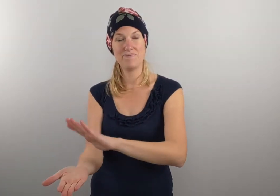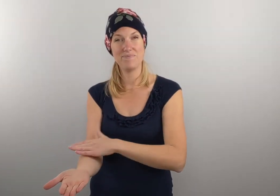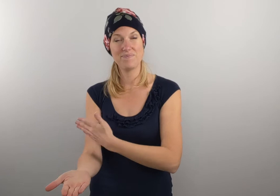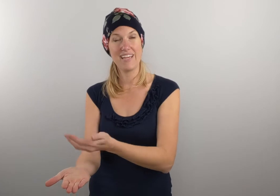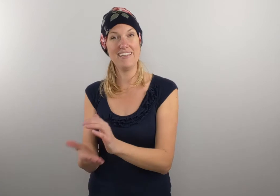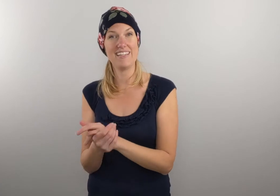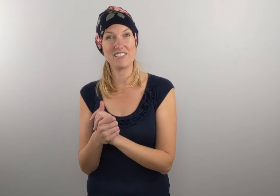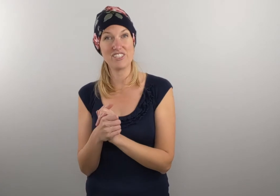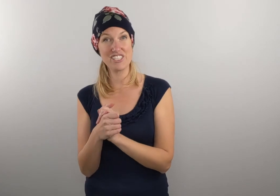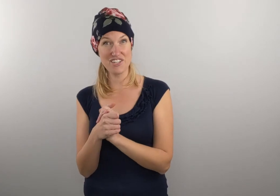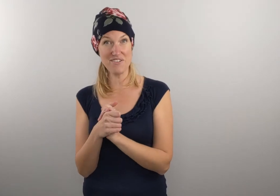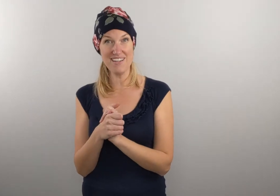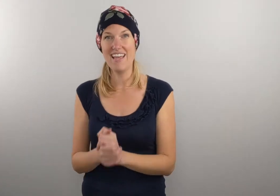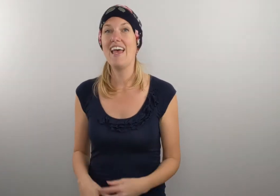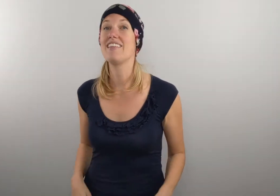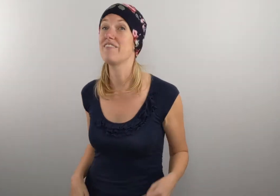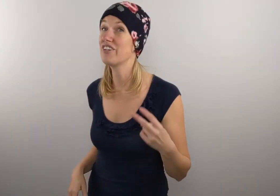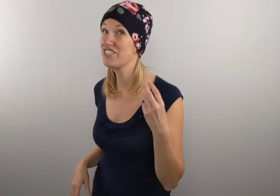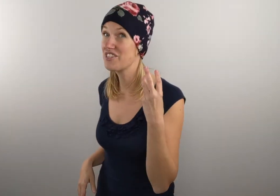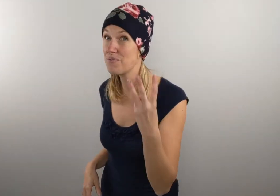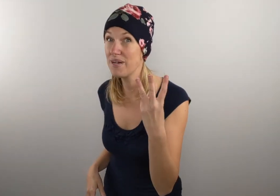Okay, that's verse two. And then verse three.